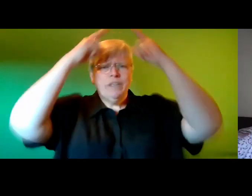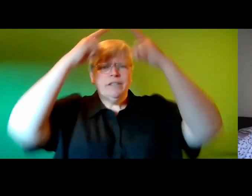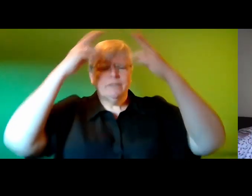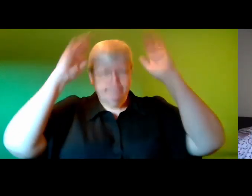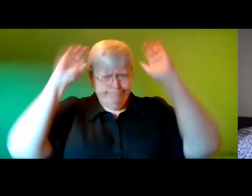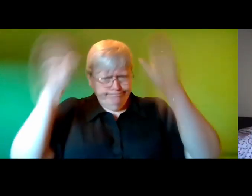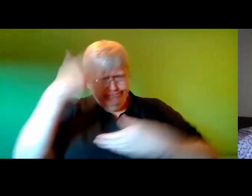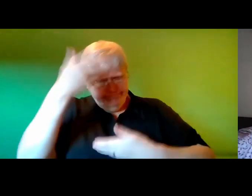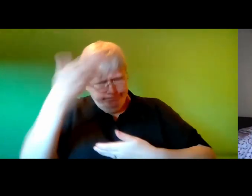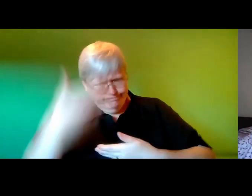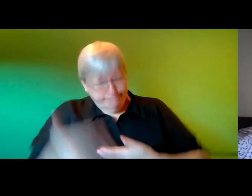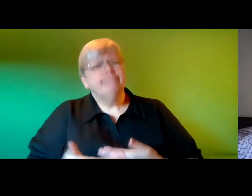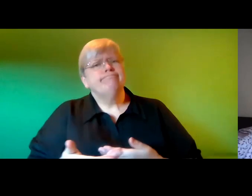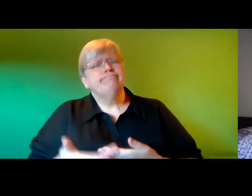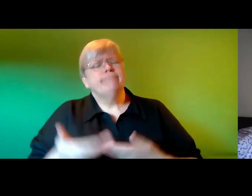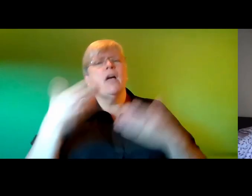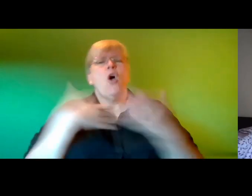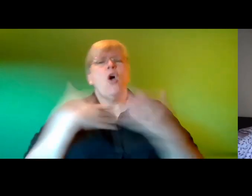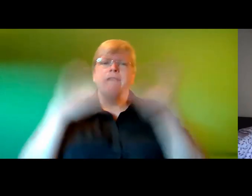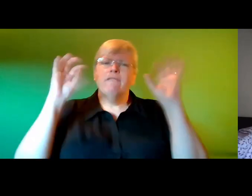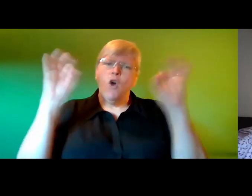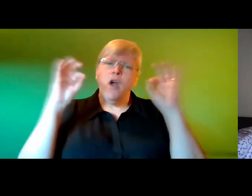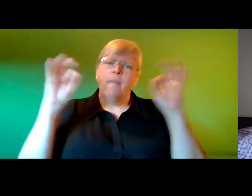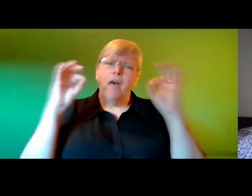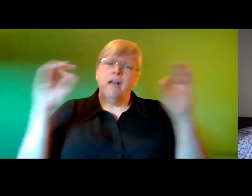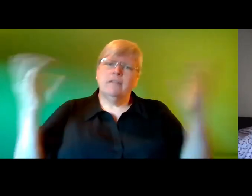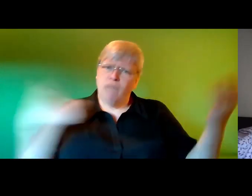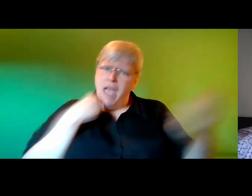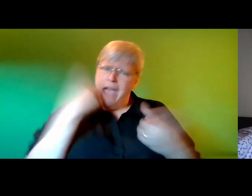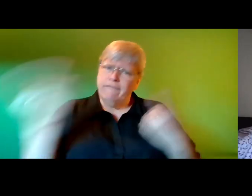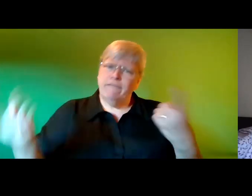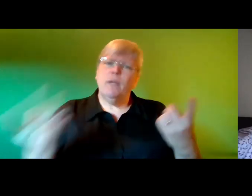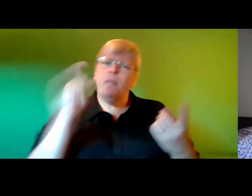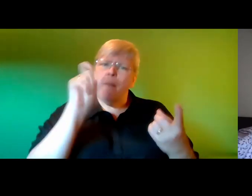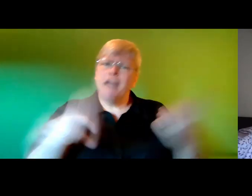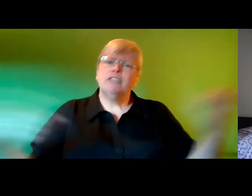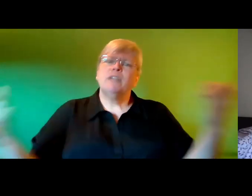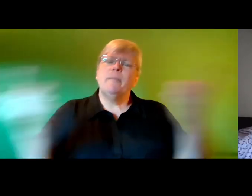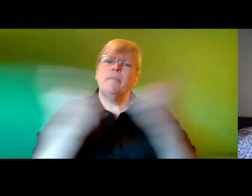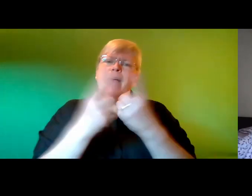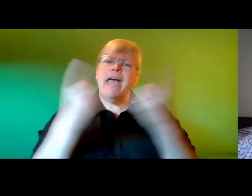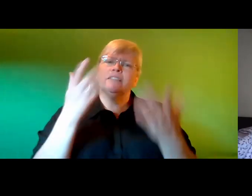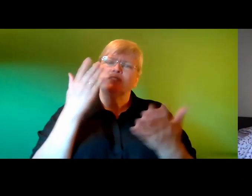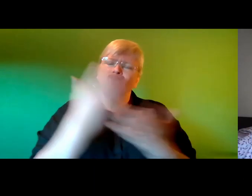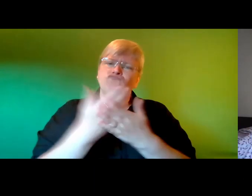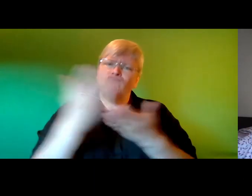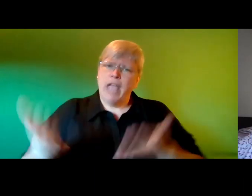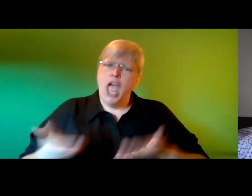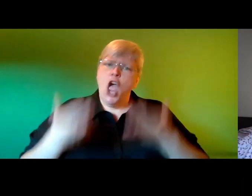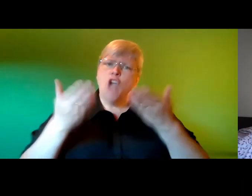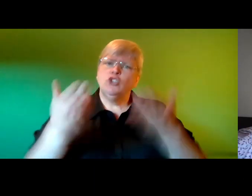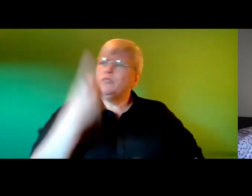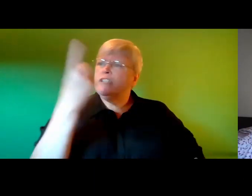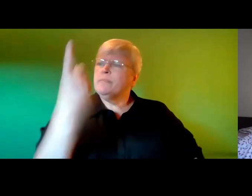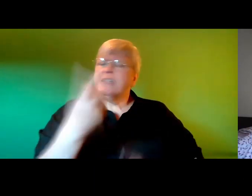going through the formalities with which he greeted every stranger on his odyssey he quickly and keenly introduced himself to the great